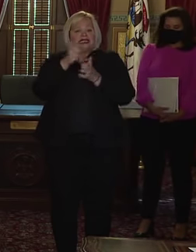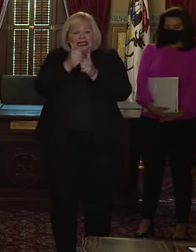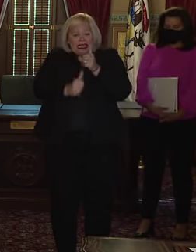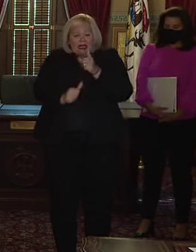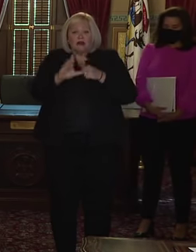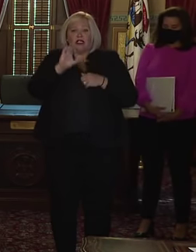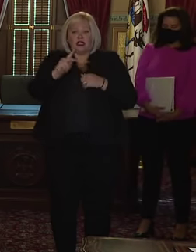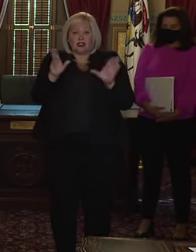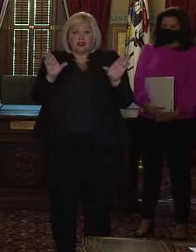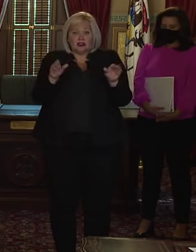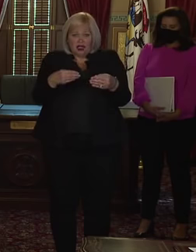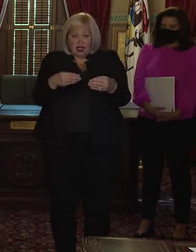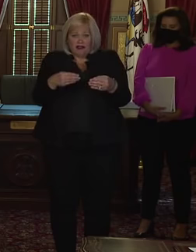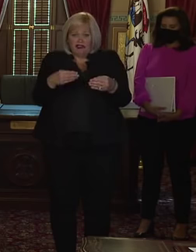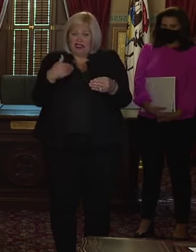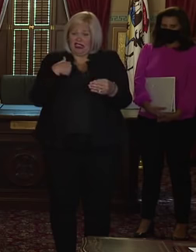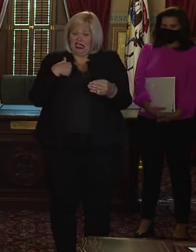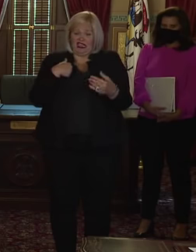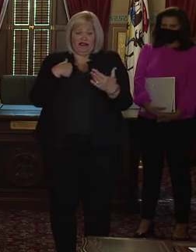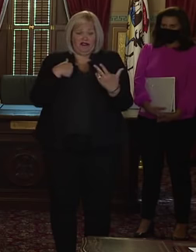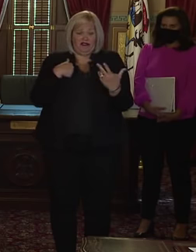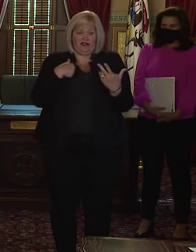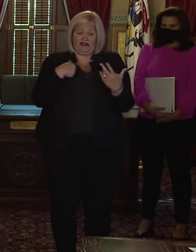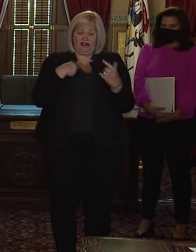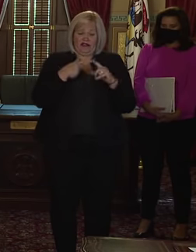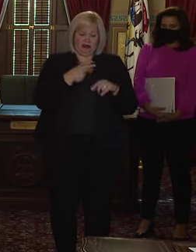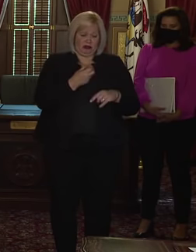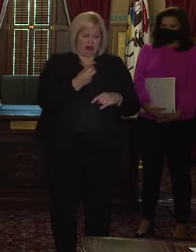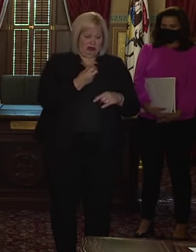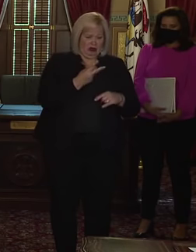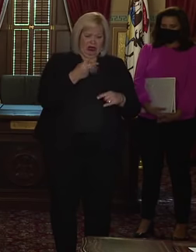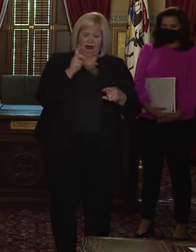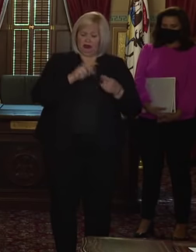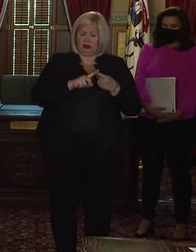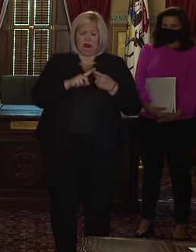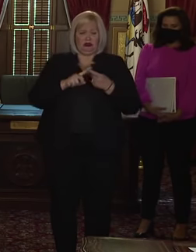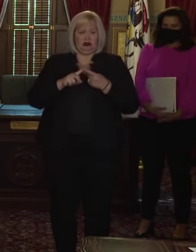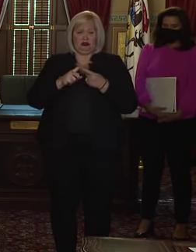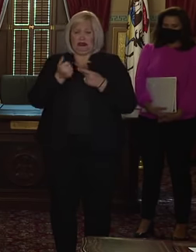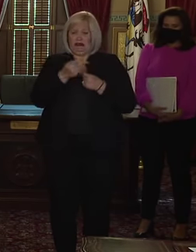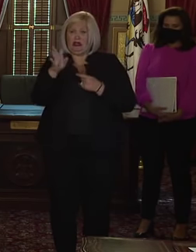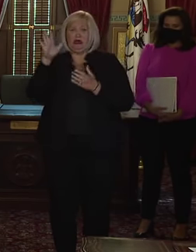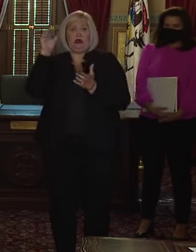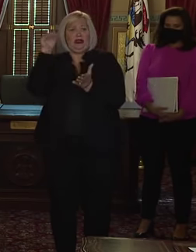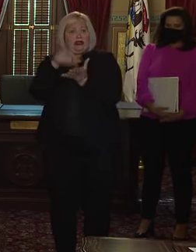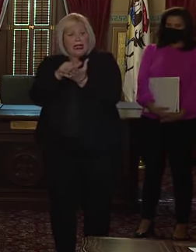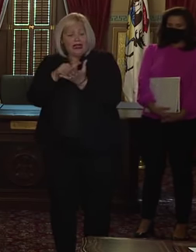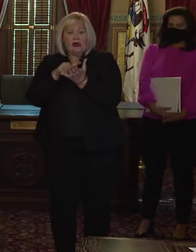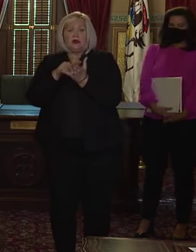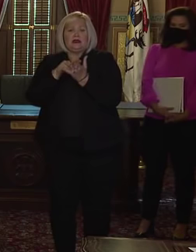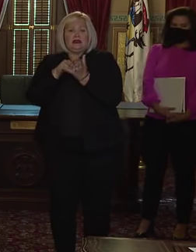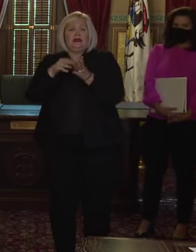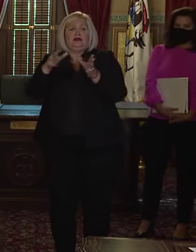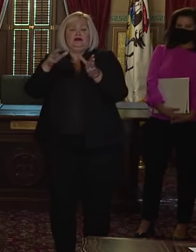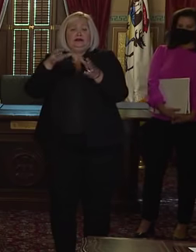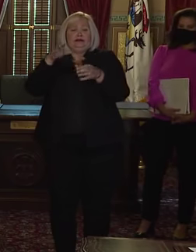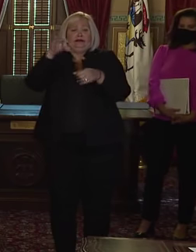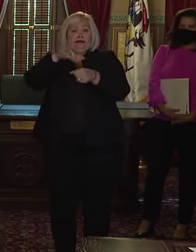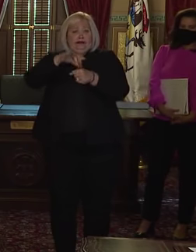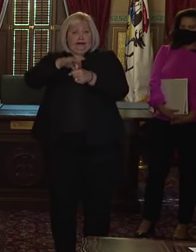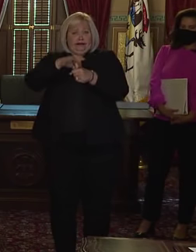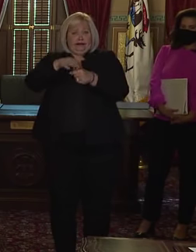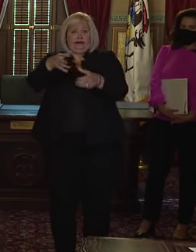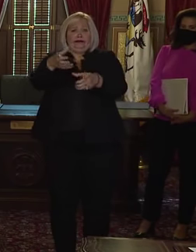have dozens to hundreds to thousands of ballots that are returned from 7 to 8 p